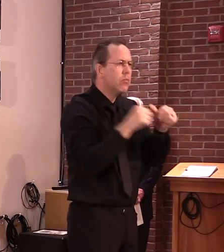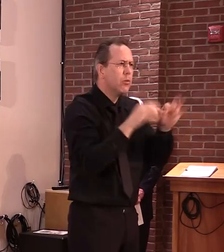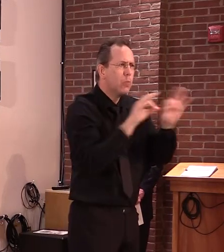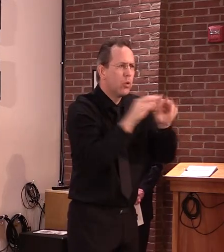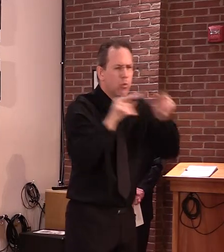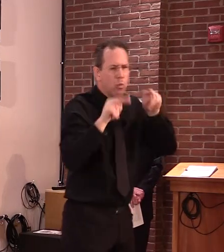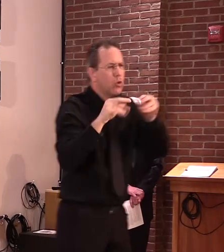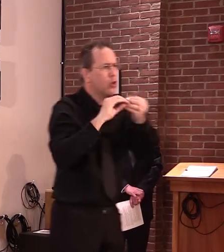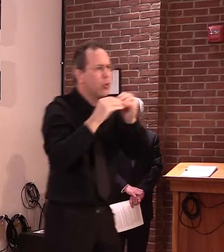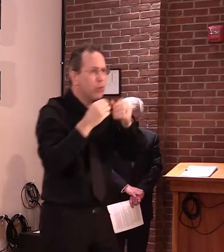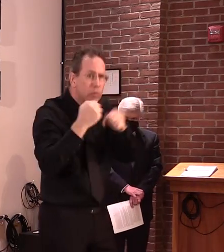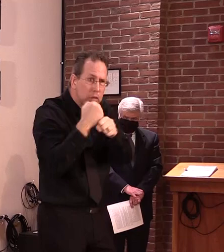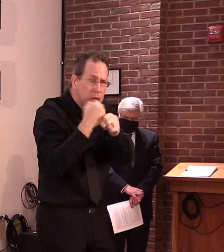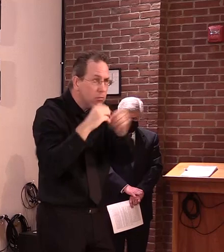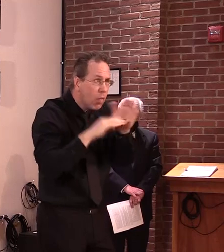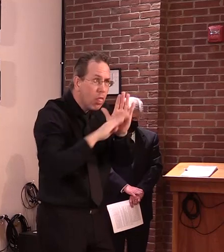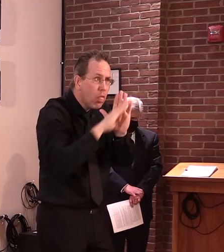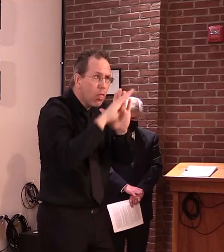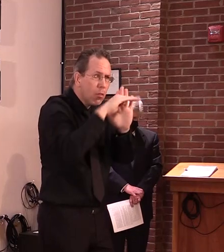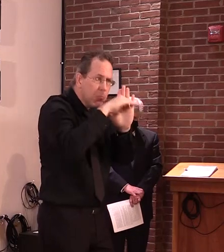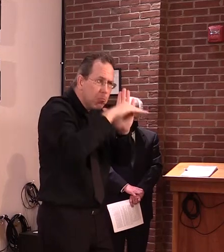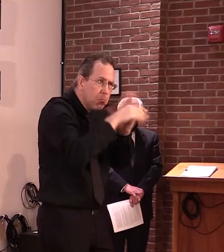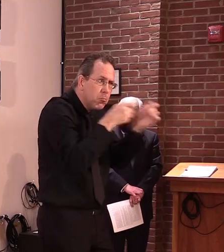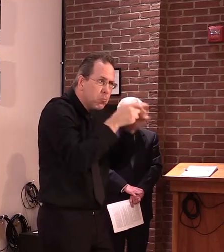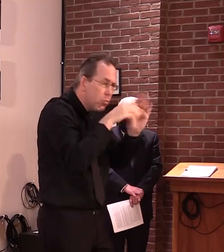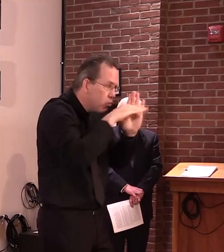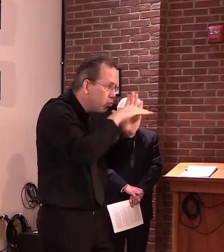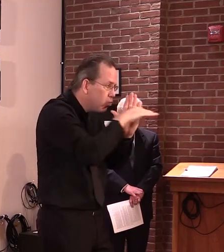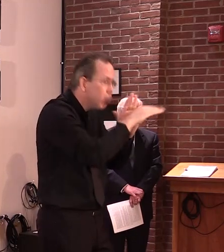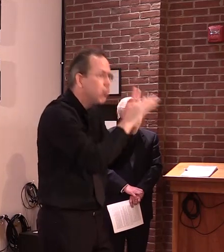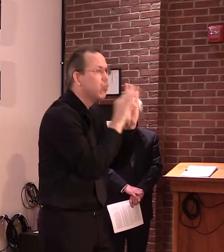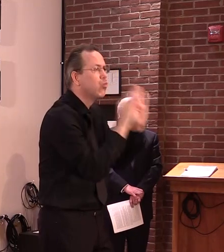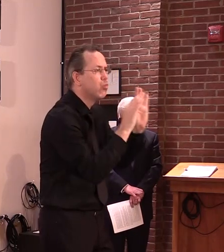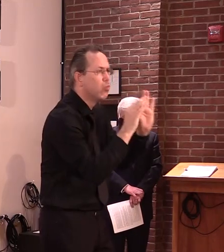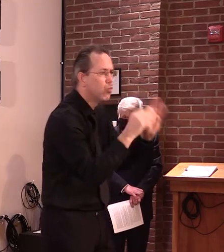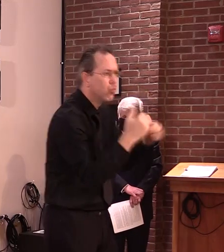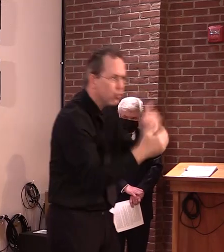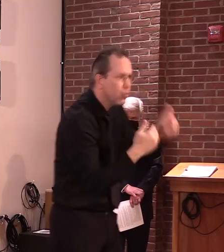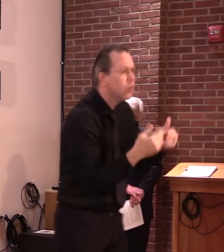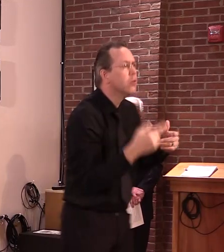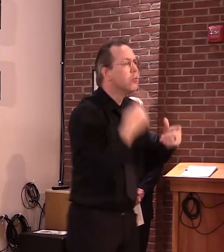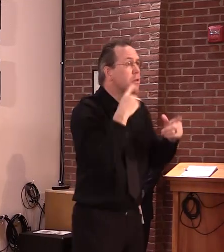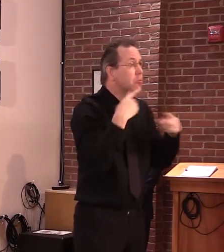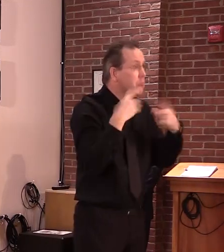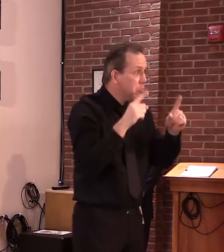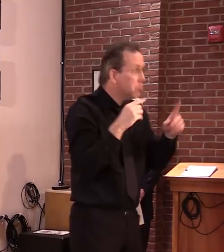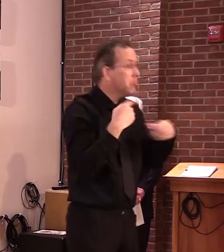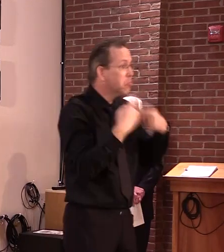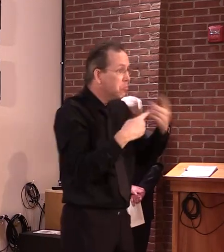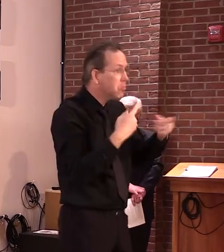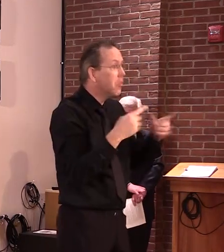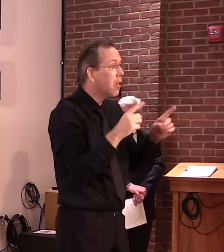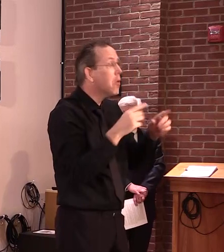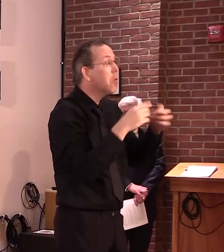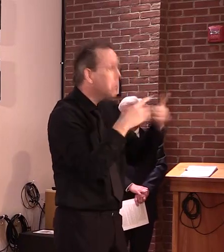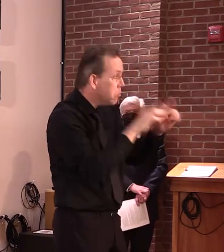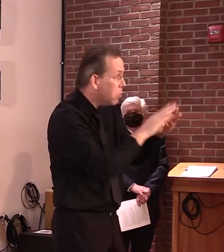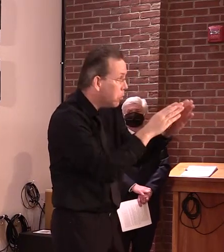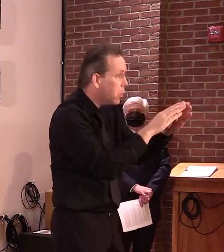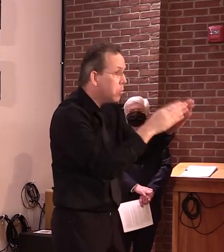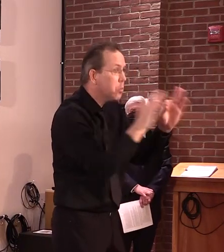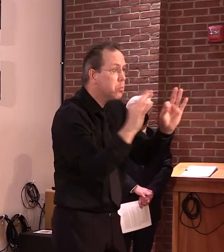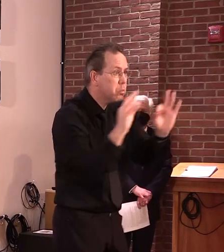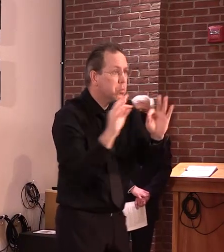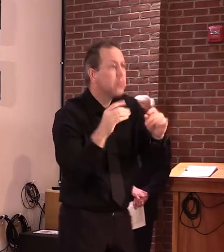need to, because we want to make sure the steps we've already taken, like opening thousands of jobs in manufacturing, construction, and some